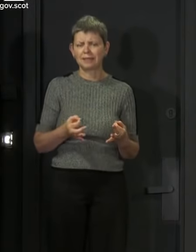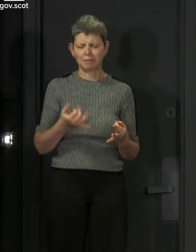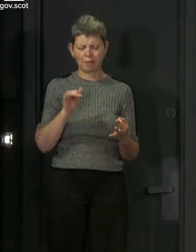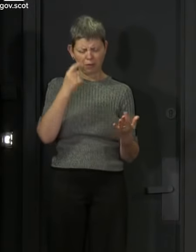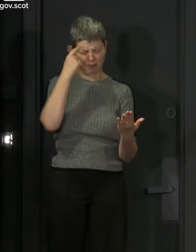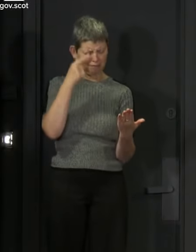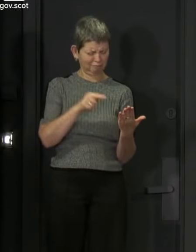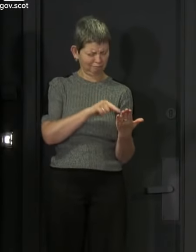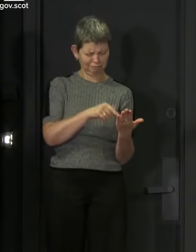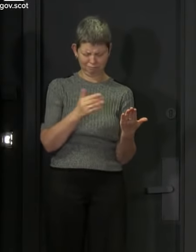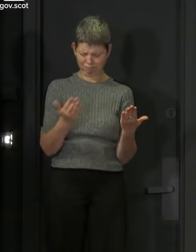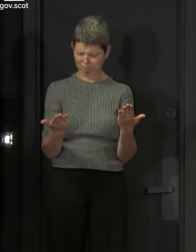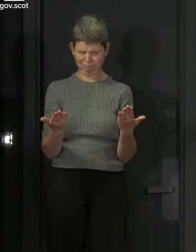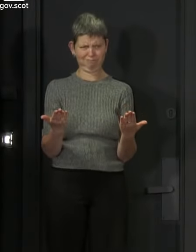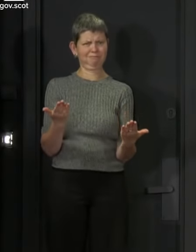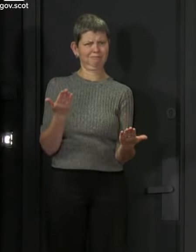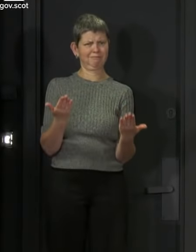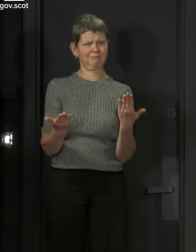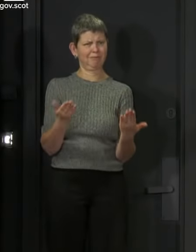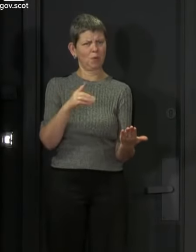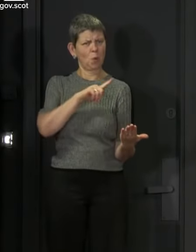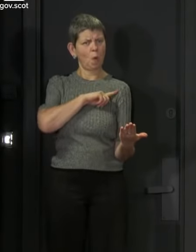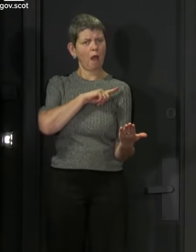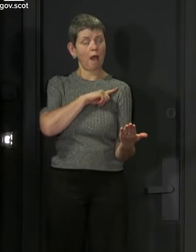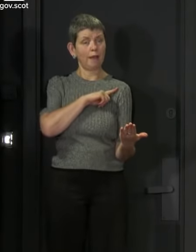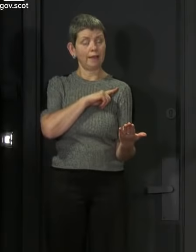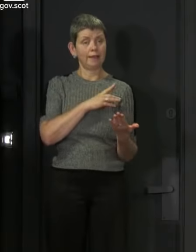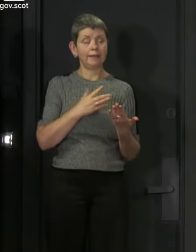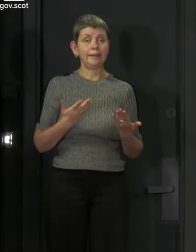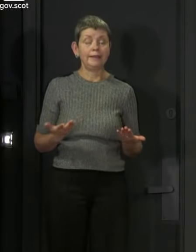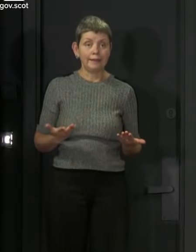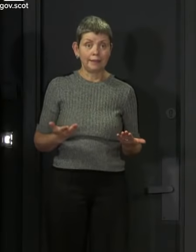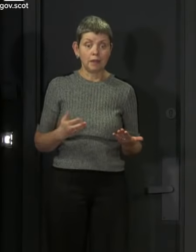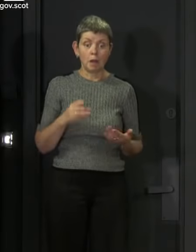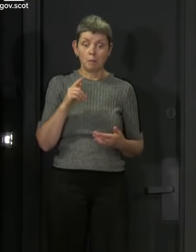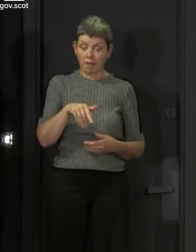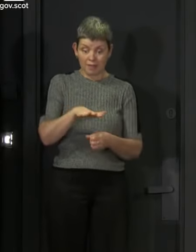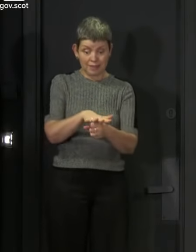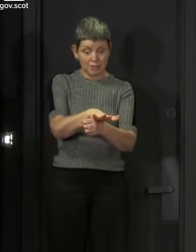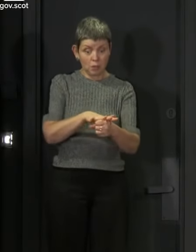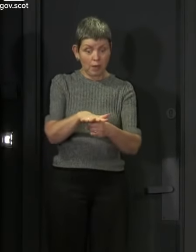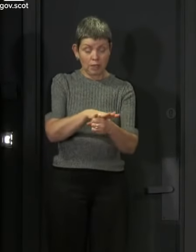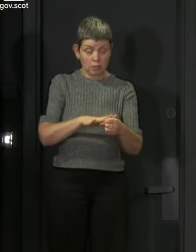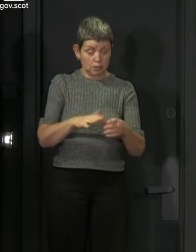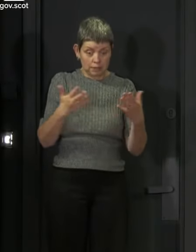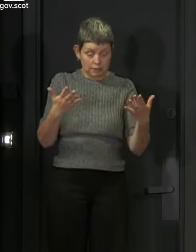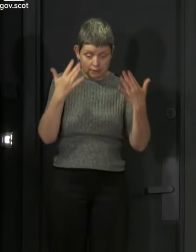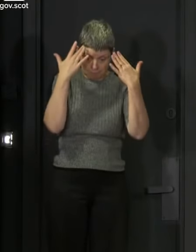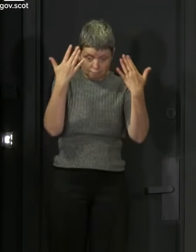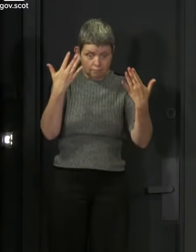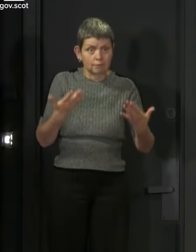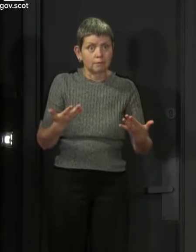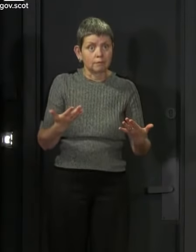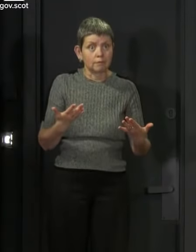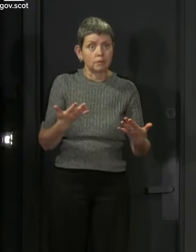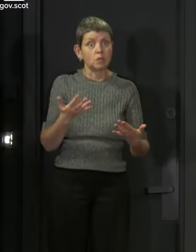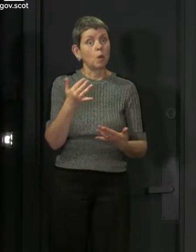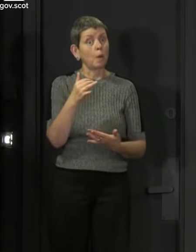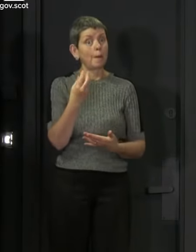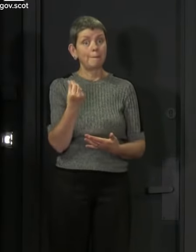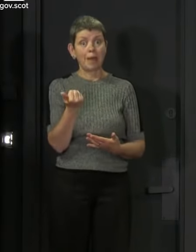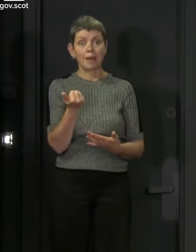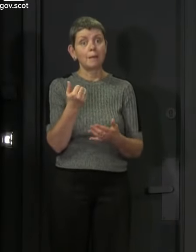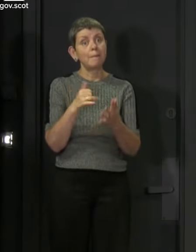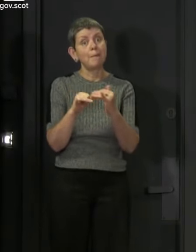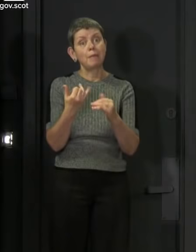in what we're doing right now because we're dealing with such an absurd feeling situation. And some of these things won't make perfect sense, to be candid about